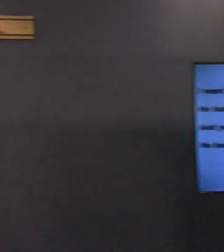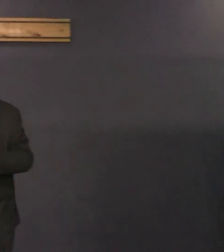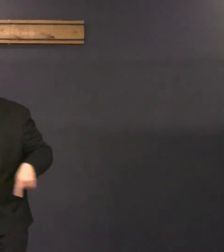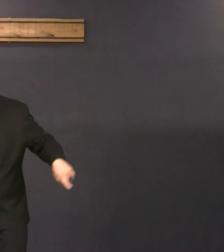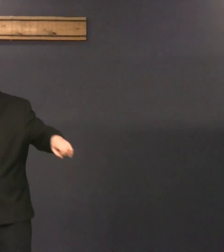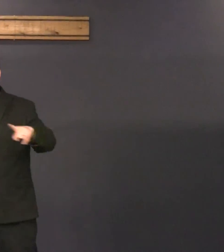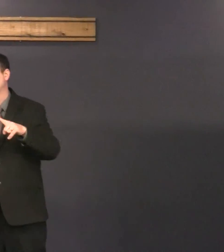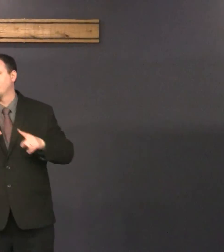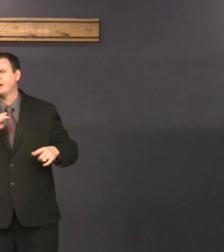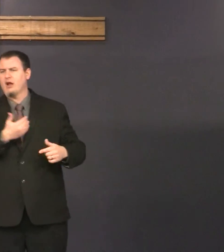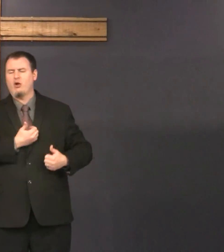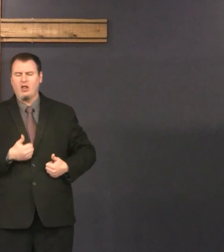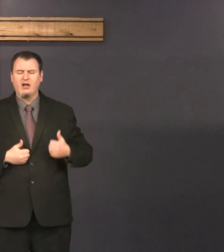let's make the application.